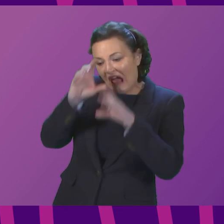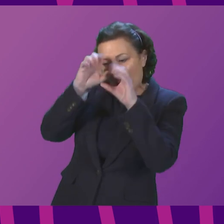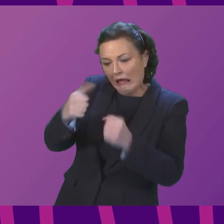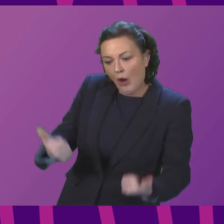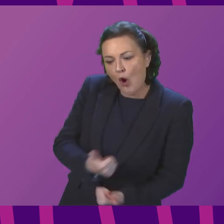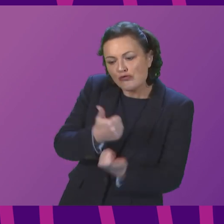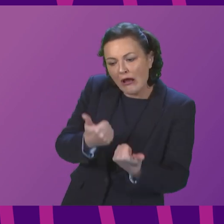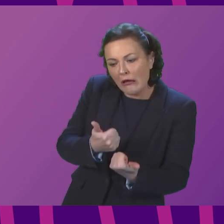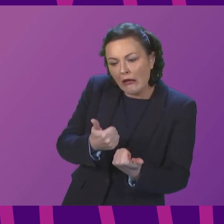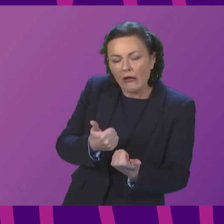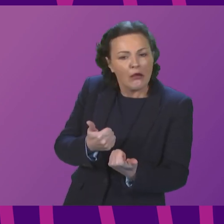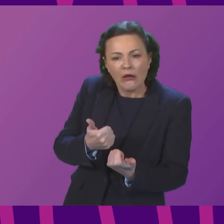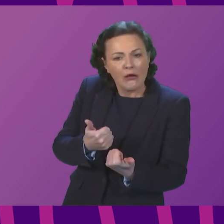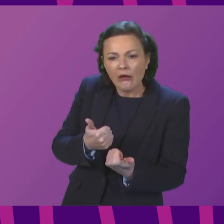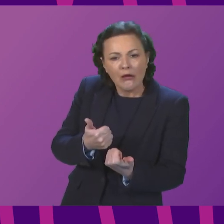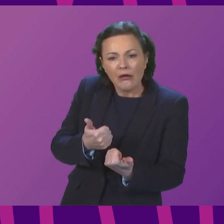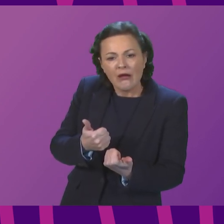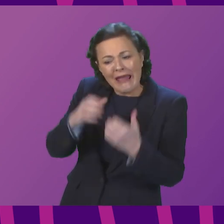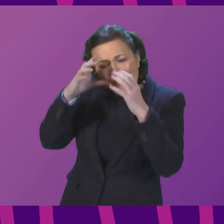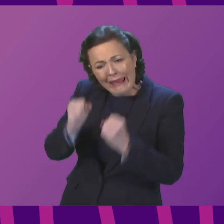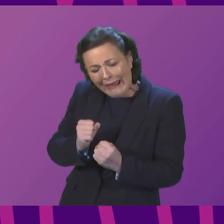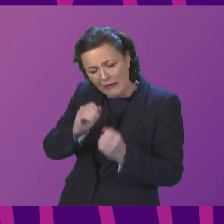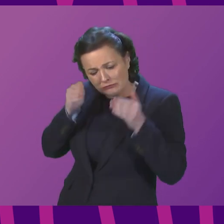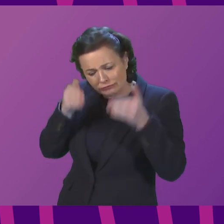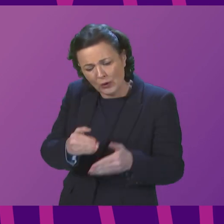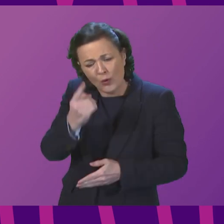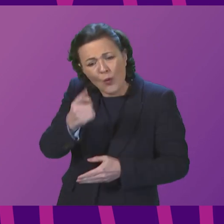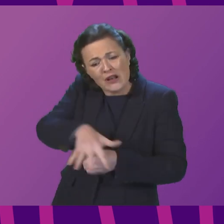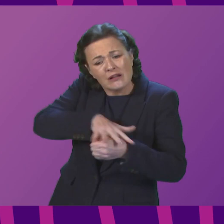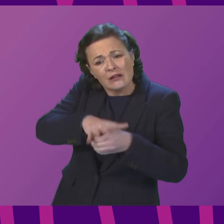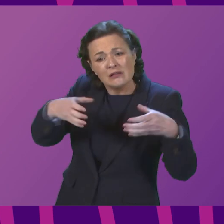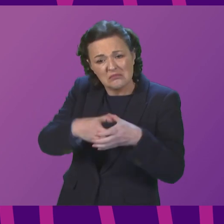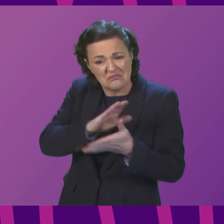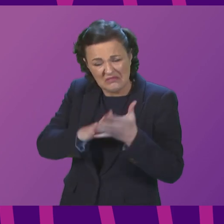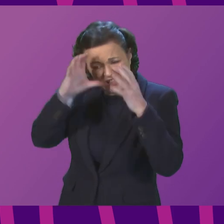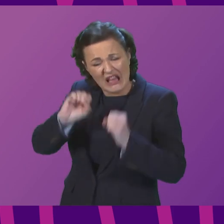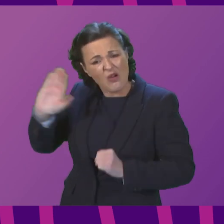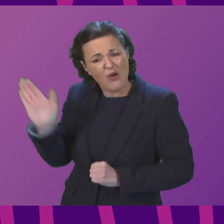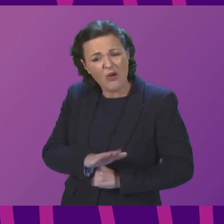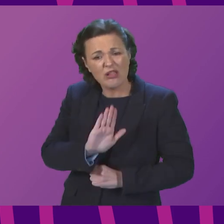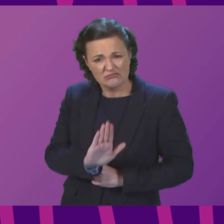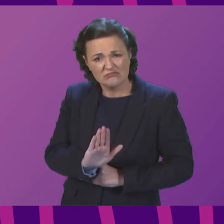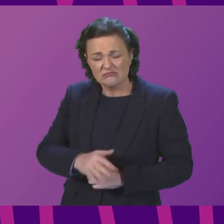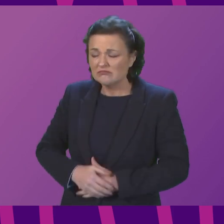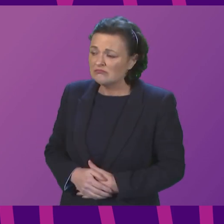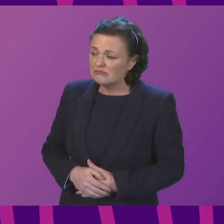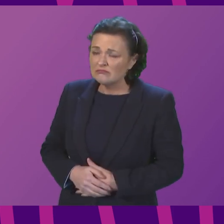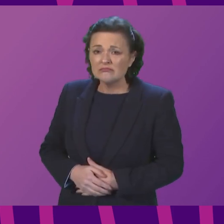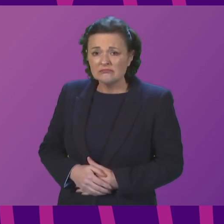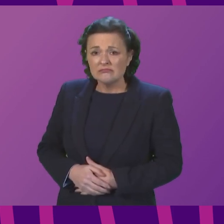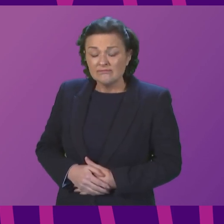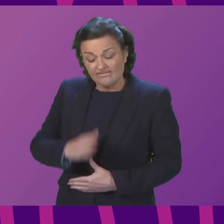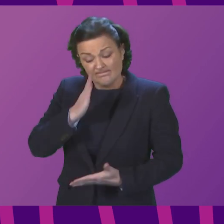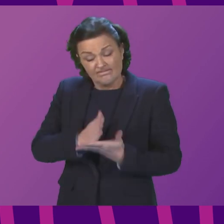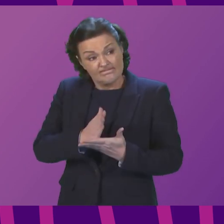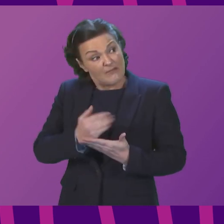against all. Presenting us that the pandemic has had a devastating impact, and nowhere has that devastation been felt more than